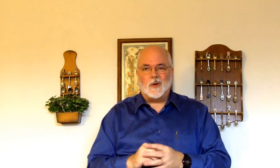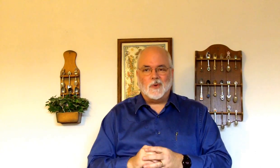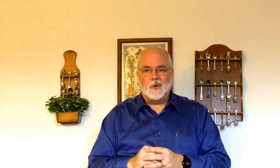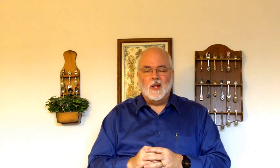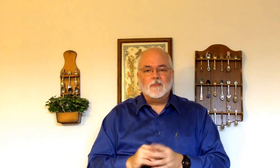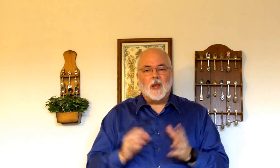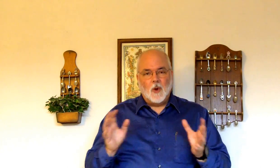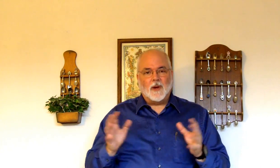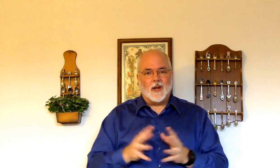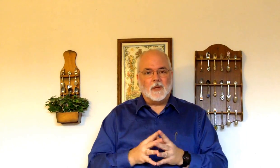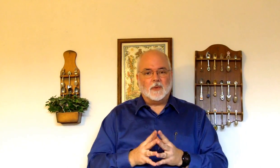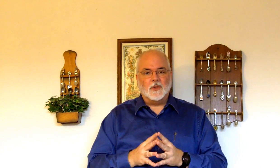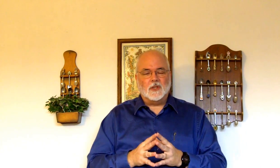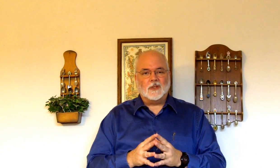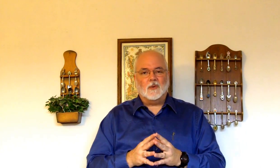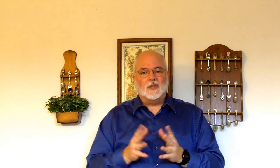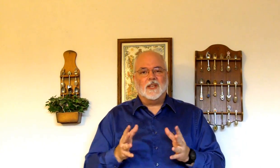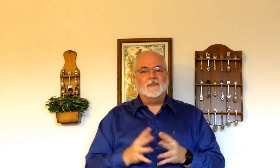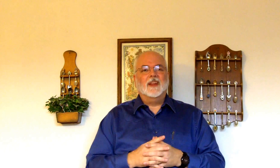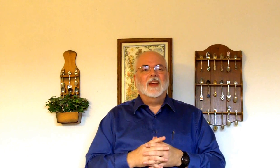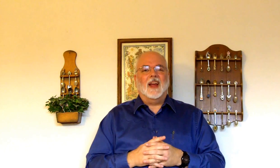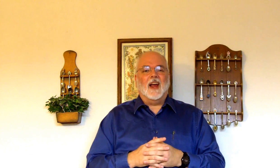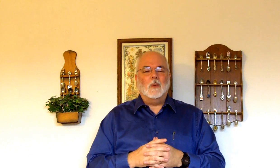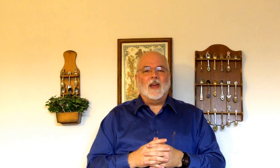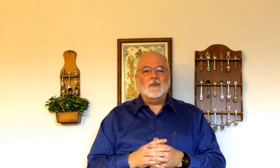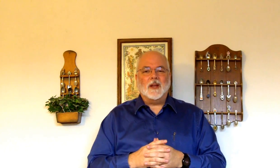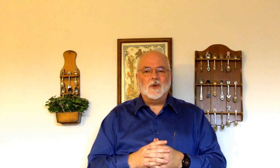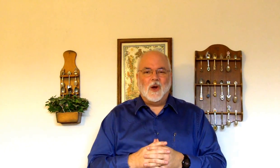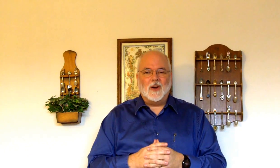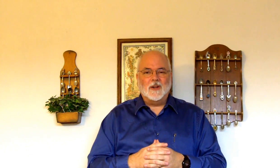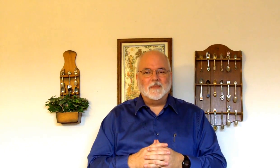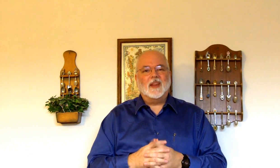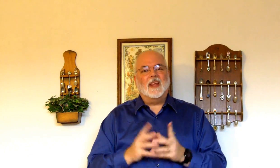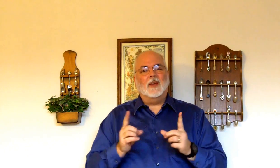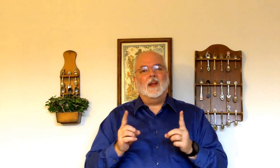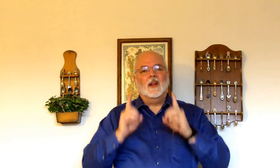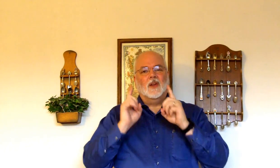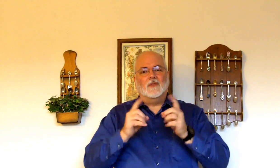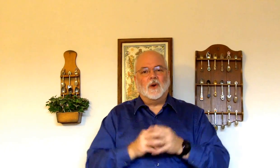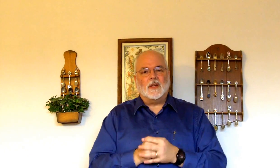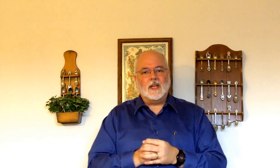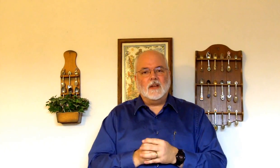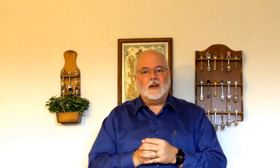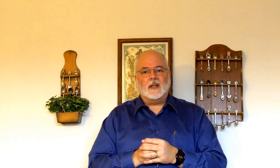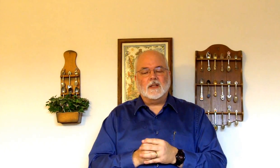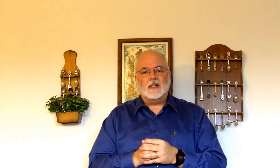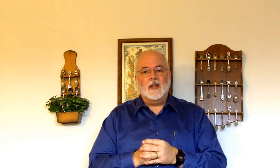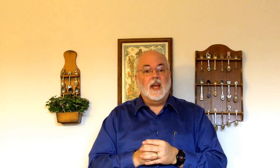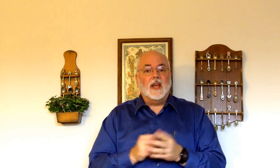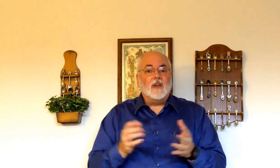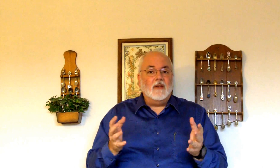too. I'm hoping a lot of people choose this song. We'll see. I hope I haven't made it too hard. Anyway. Looking forward to seeing you there at LTC. If you have